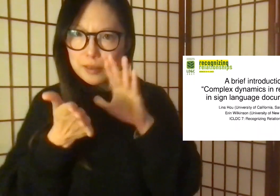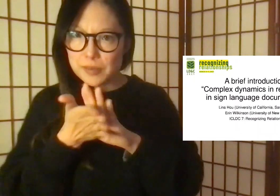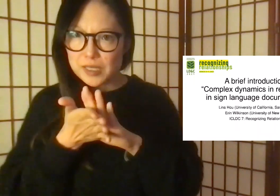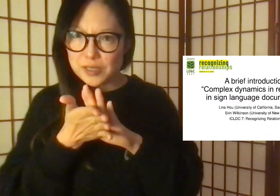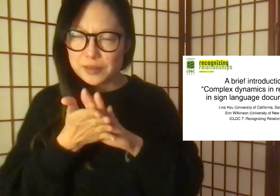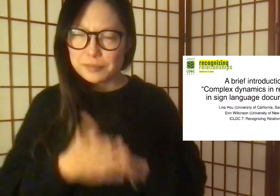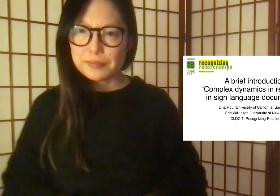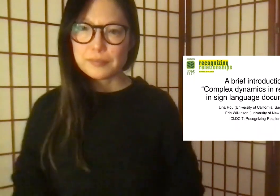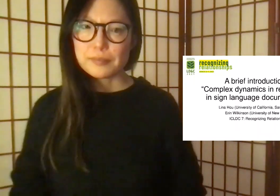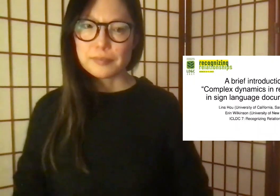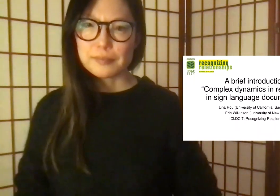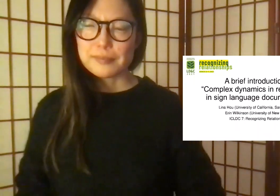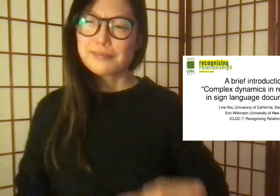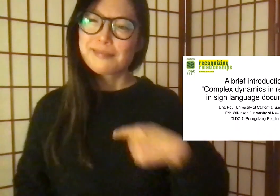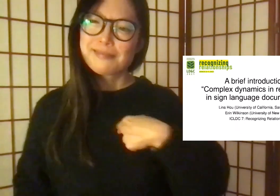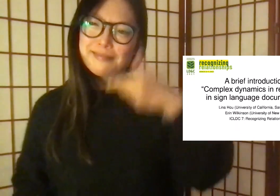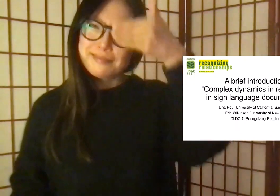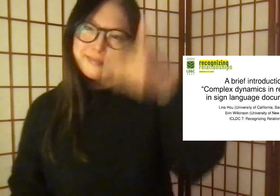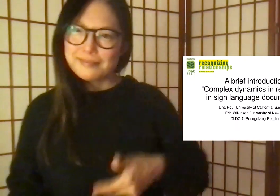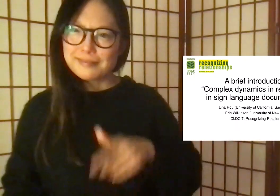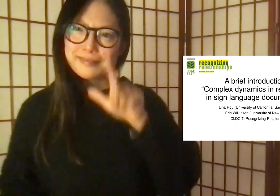relationships in sign language documentation.